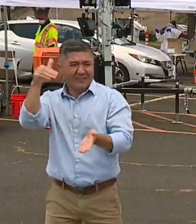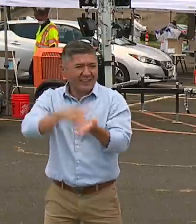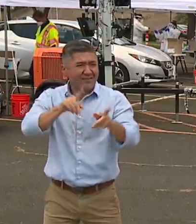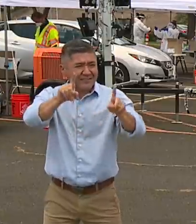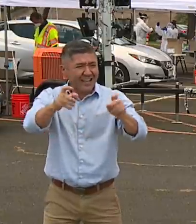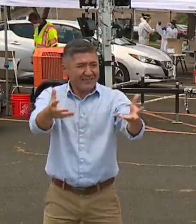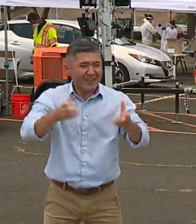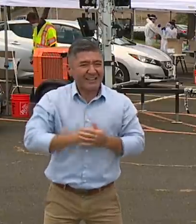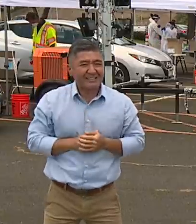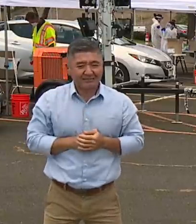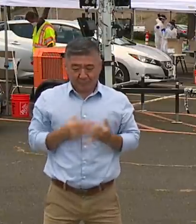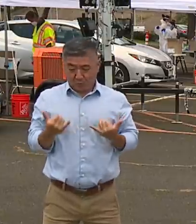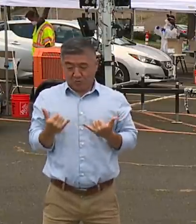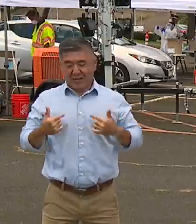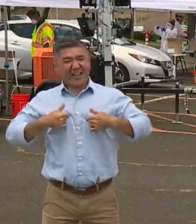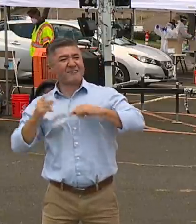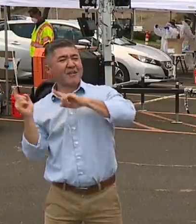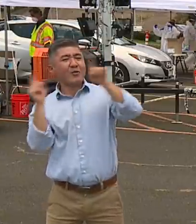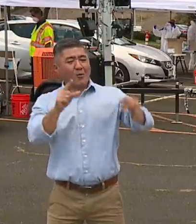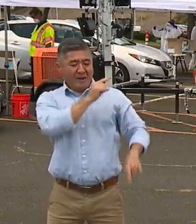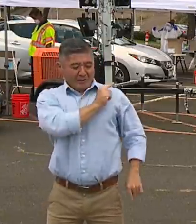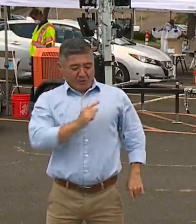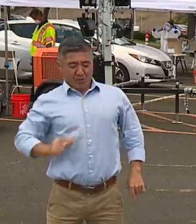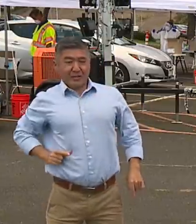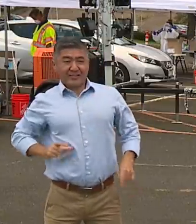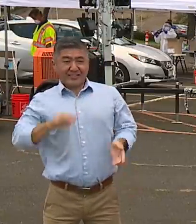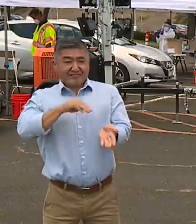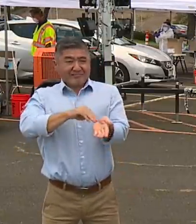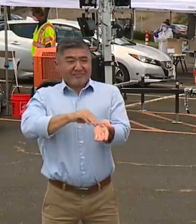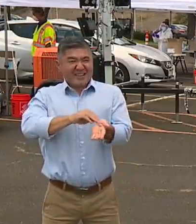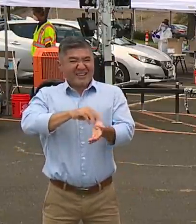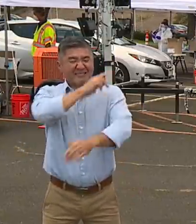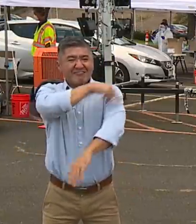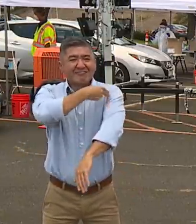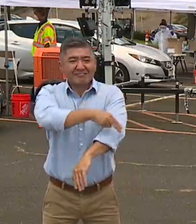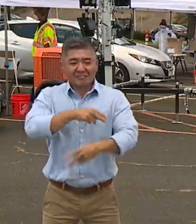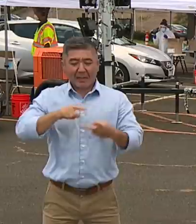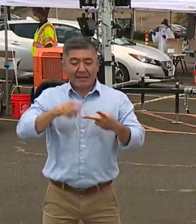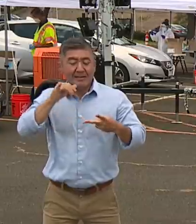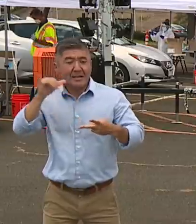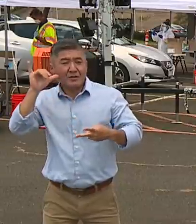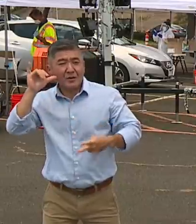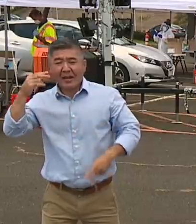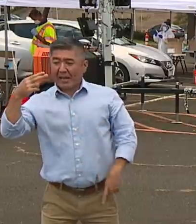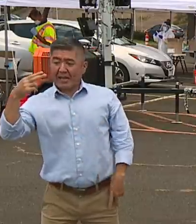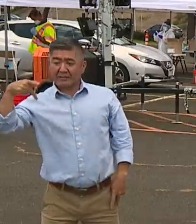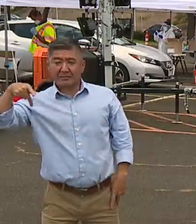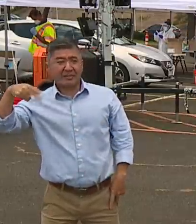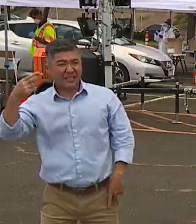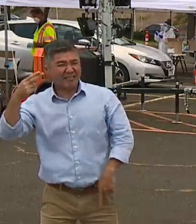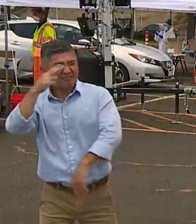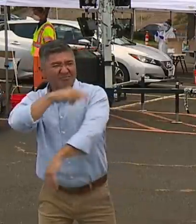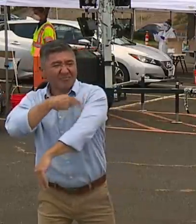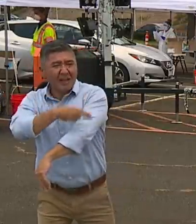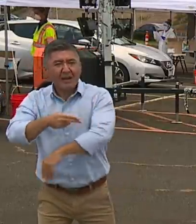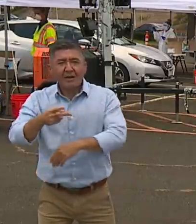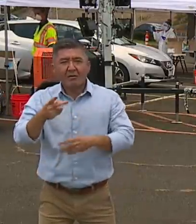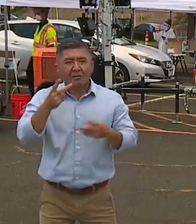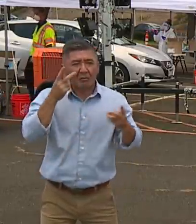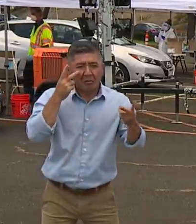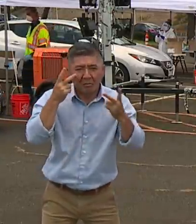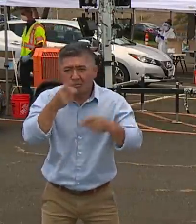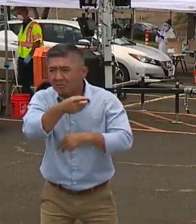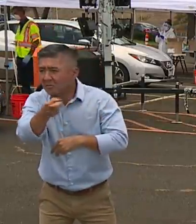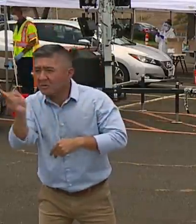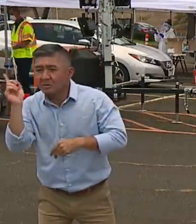to Queens Medical Center. Yesterday, I was at Hawaii Pacific learning about the care of people with COVID